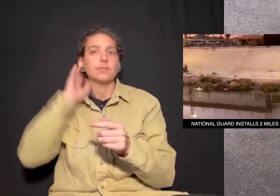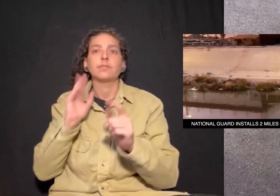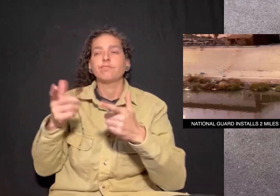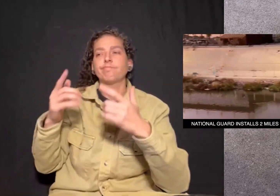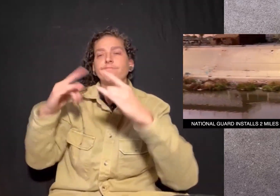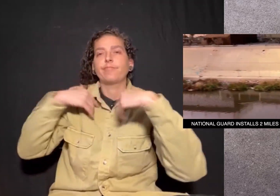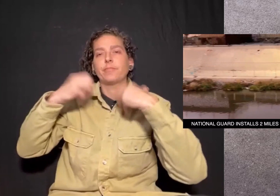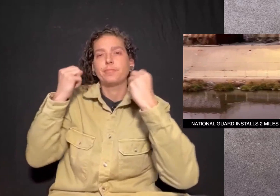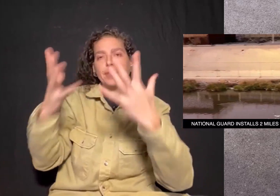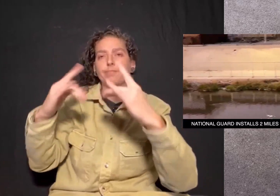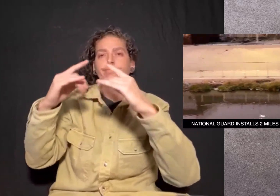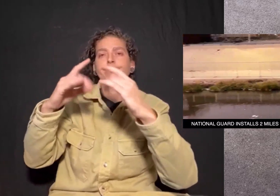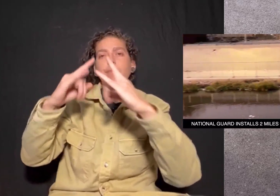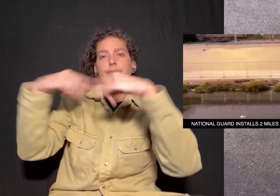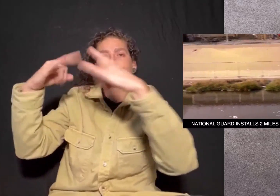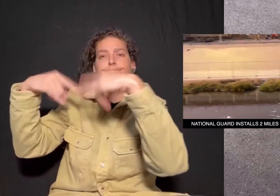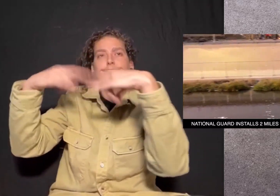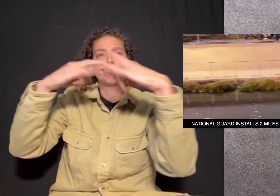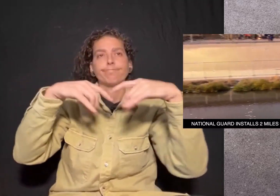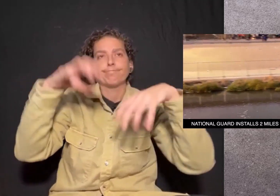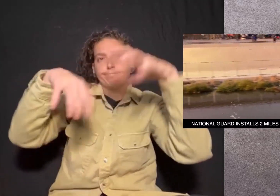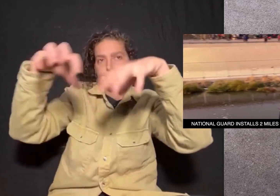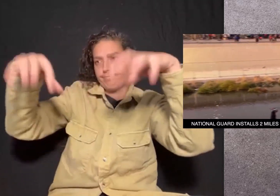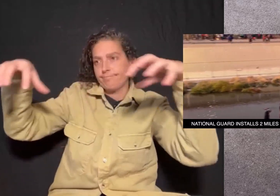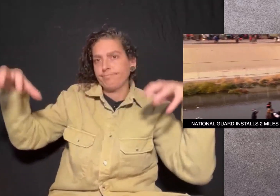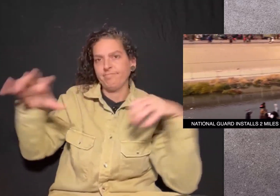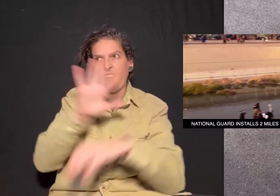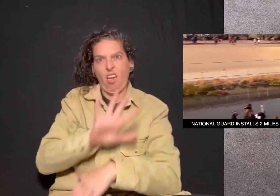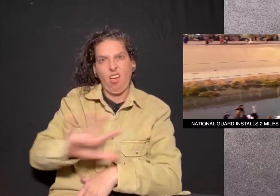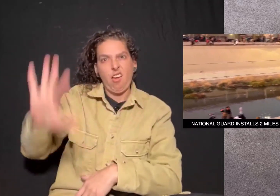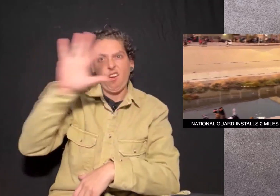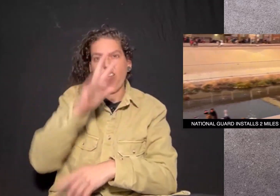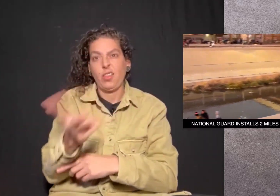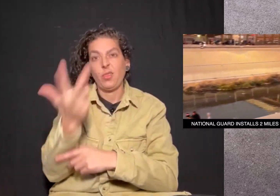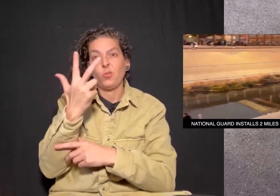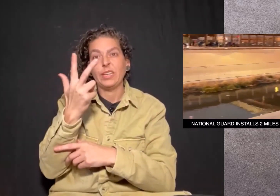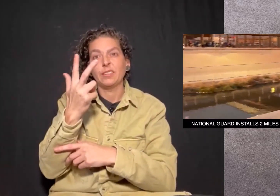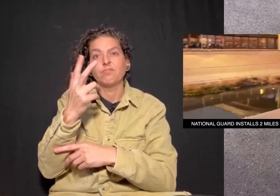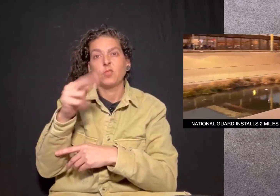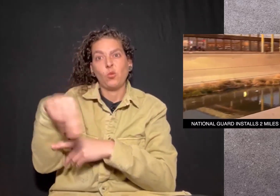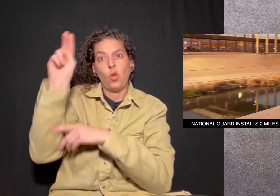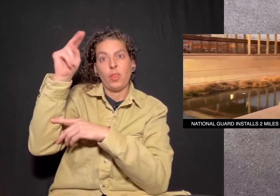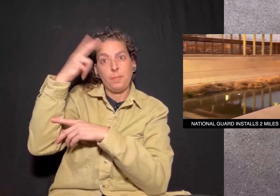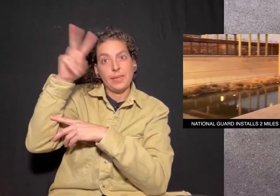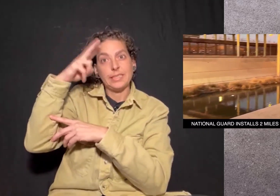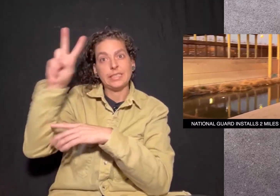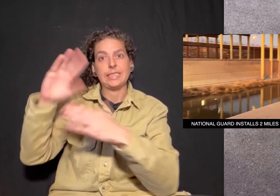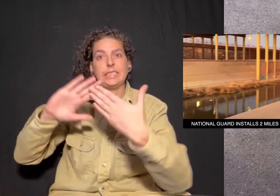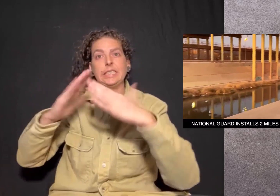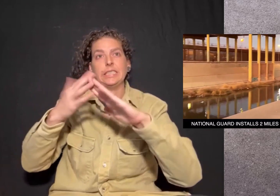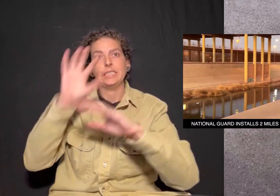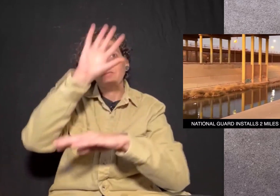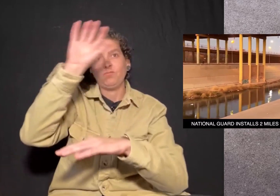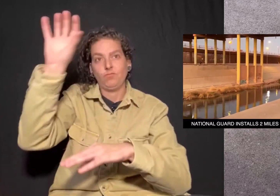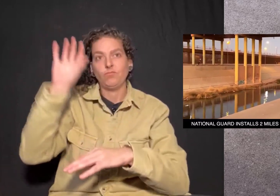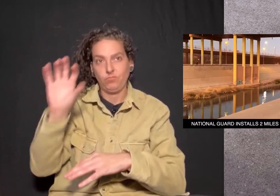shelters and makeshift encampments across three northern Mexico cities.